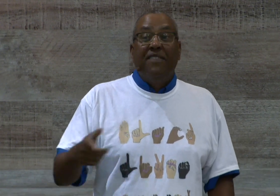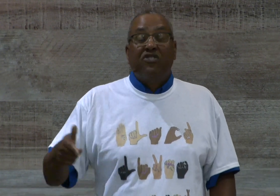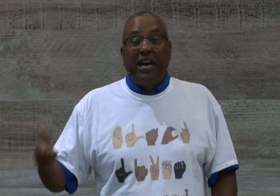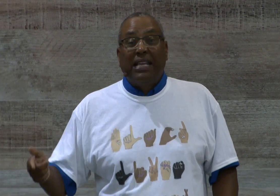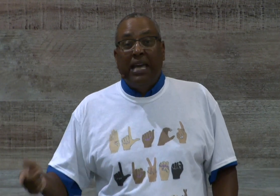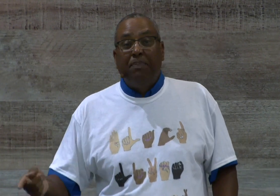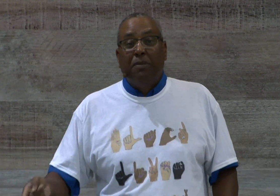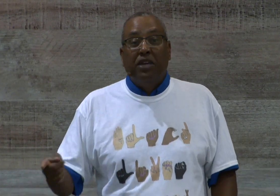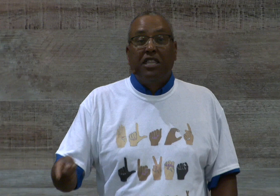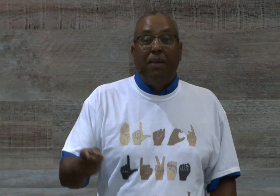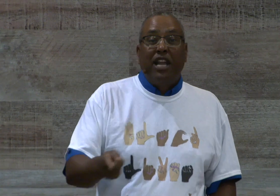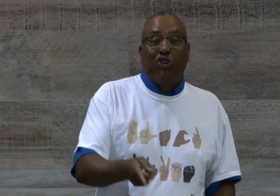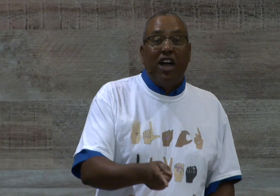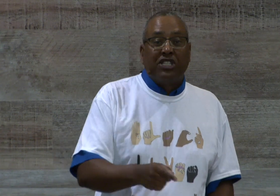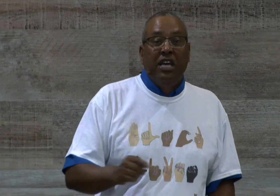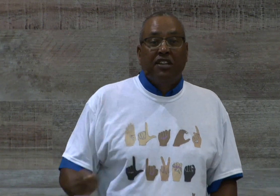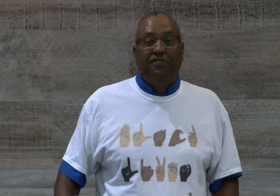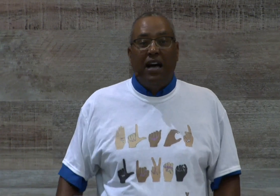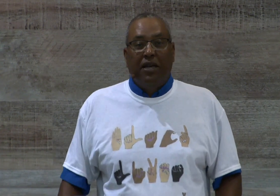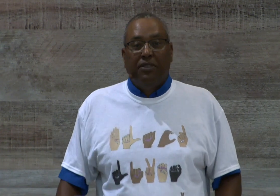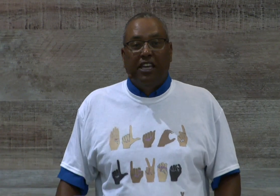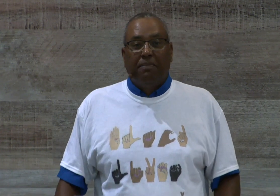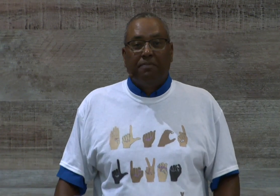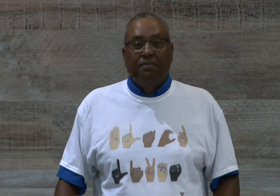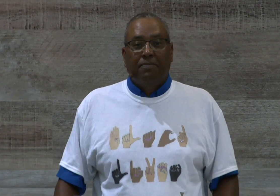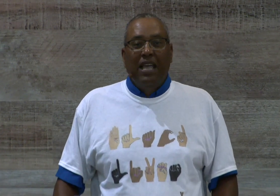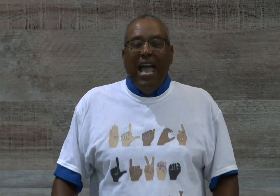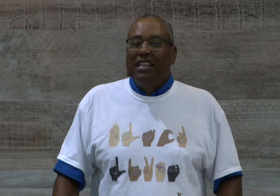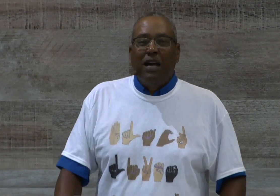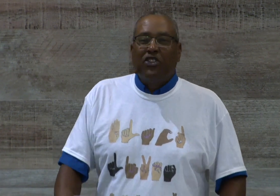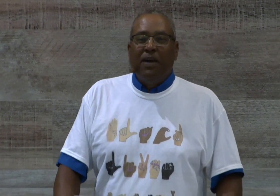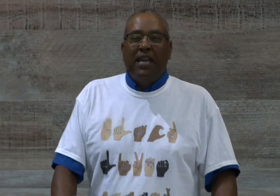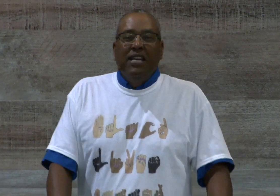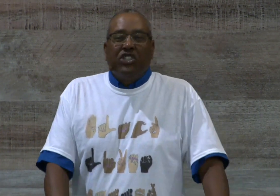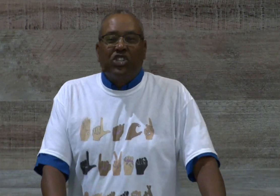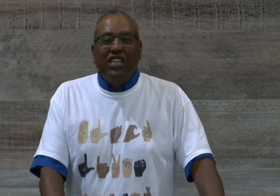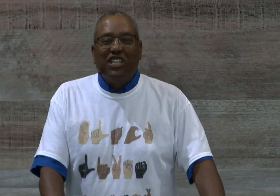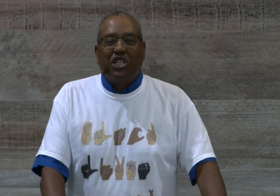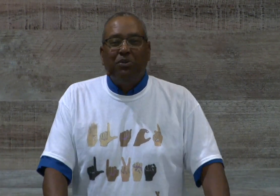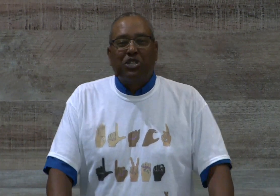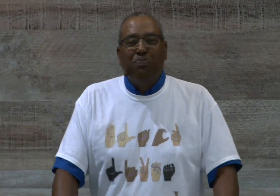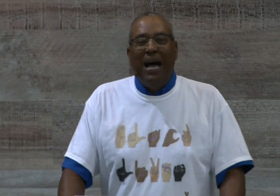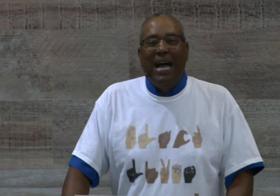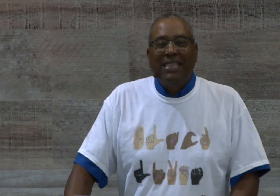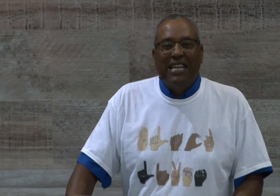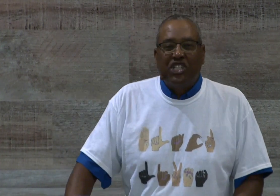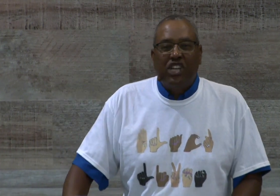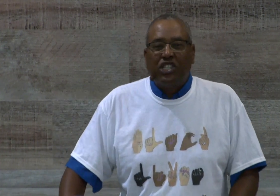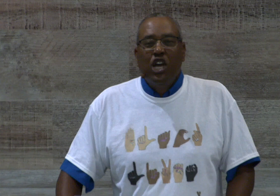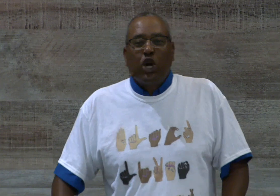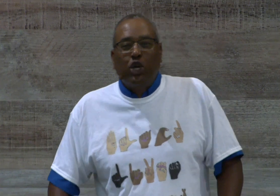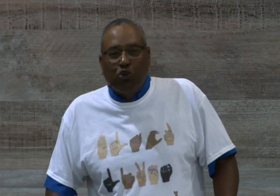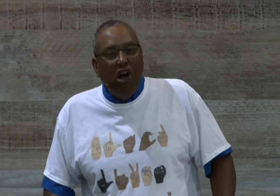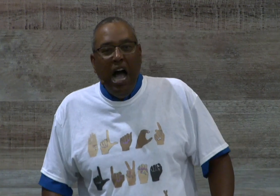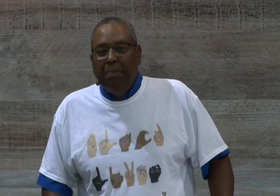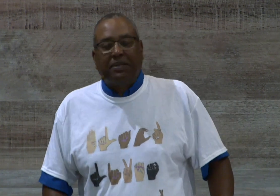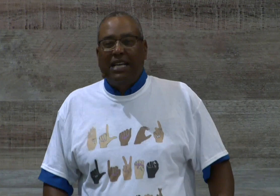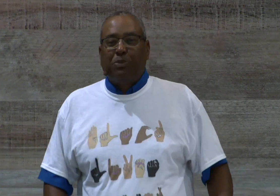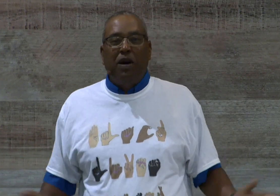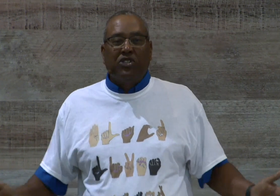Even try to get people in the body of Christ to follow them. And it comes from a sensuous mind that is just corrupt. That's what Paul said.